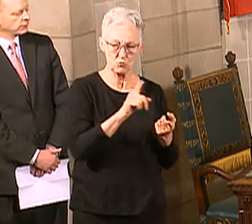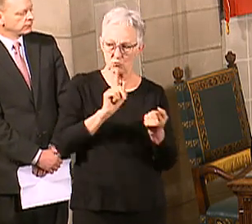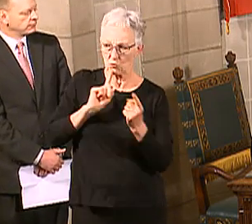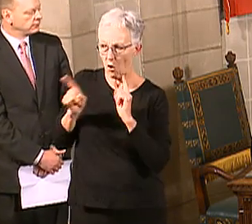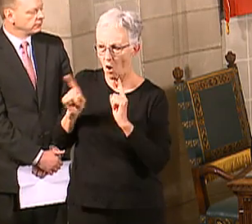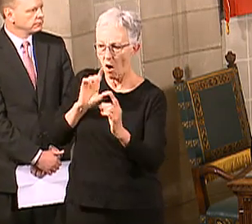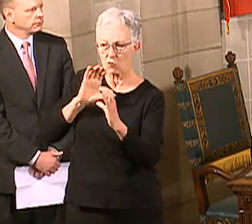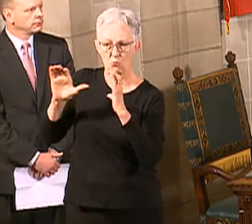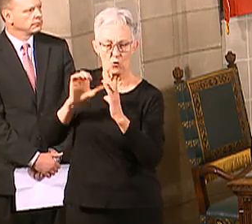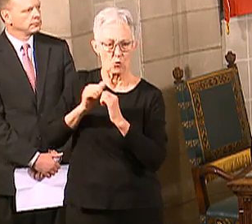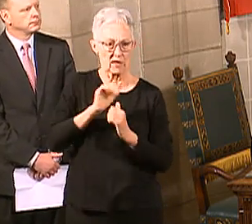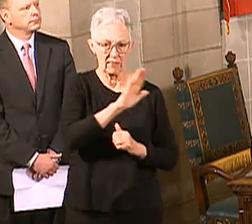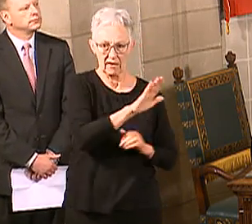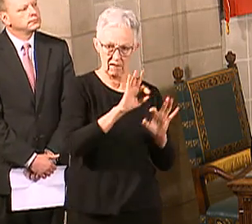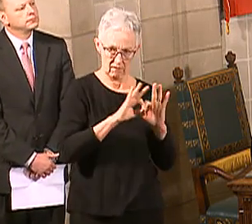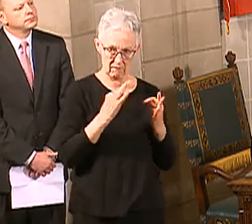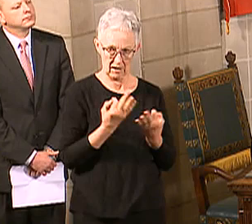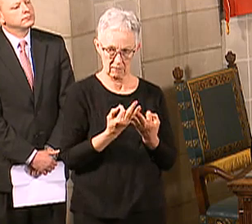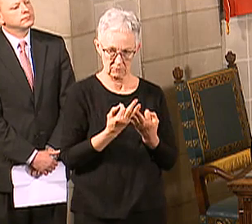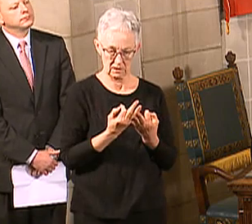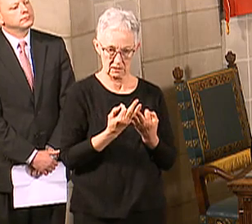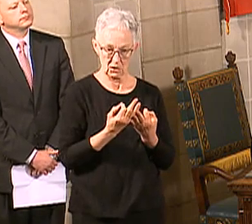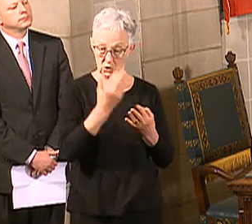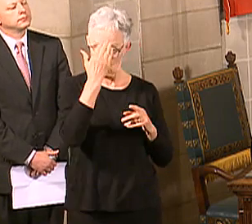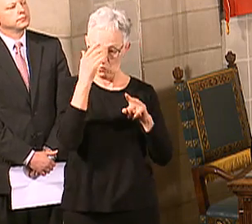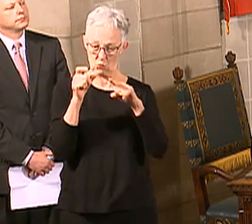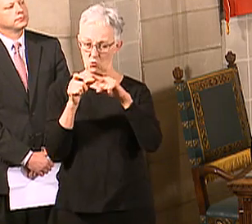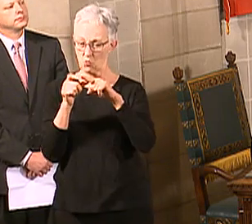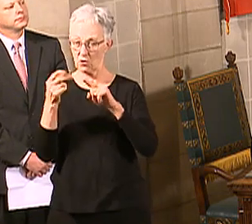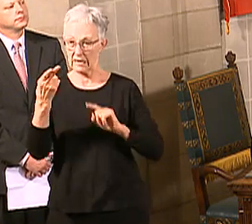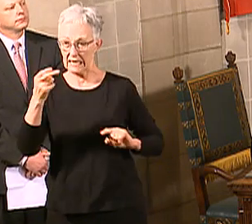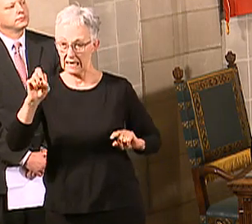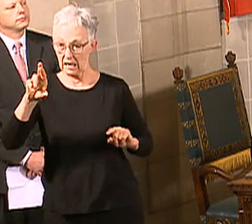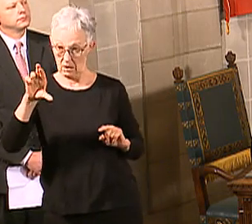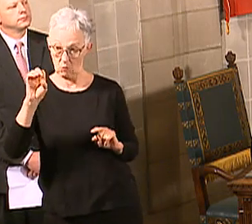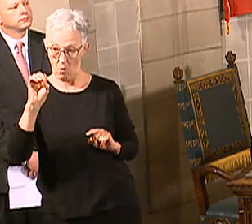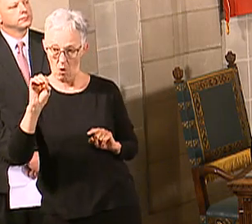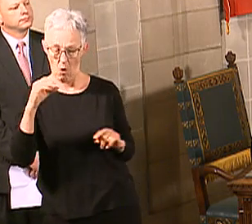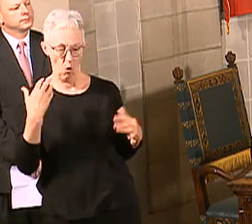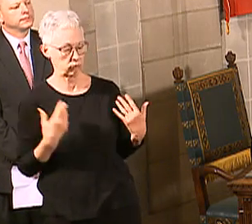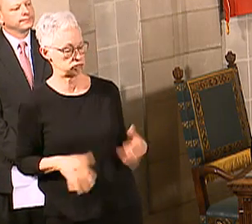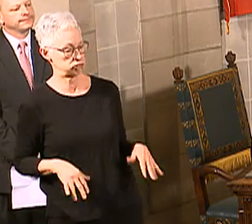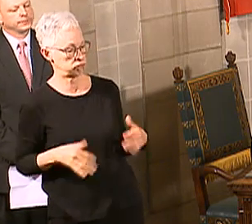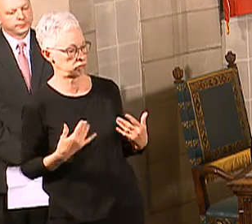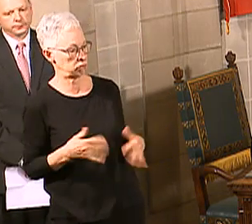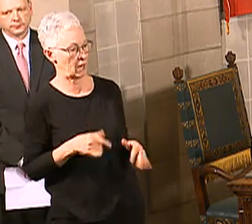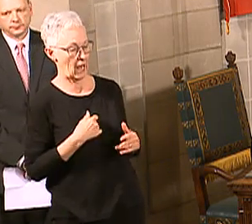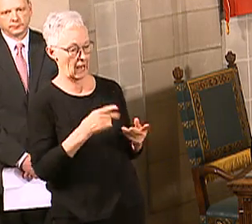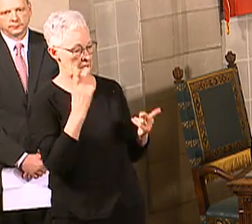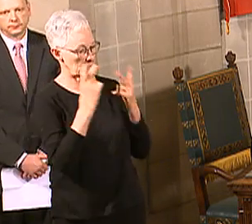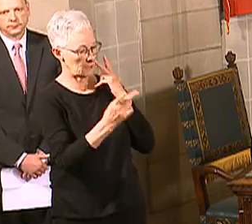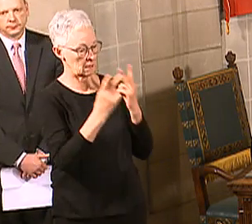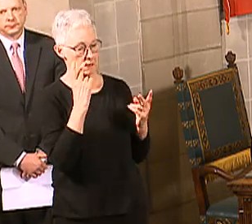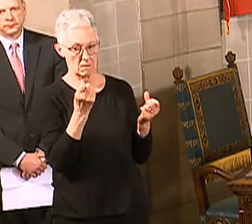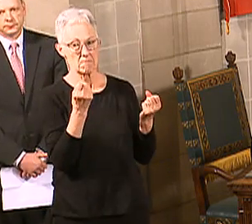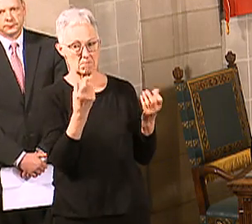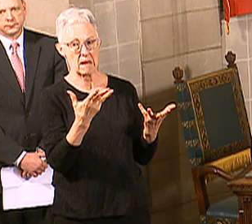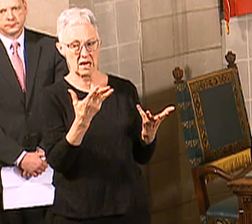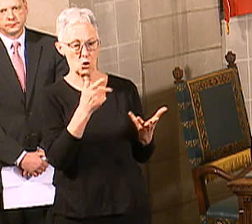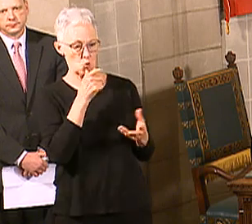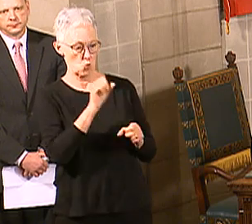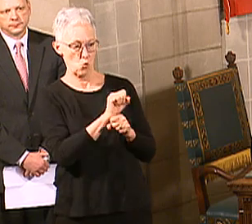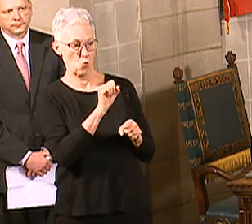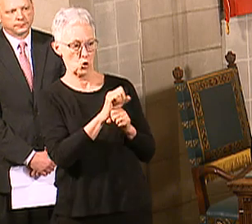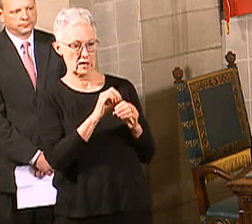times the word hero can get overused, but I have to tell you there's a lot of reflections I have right now about health care workers in this environment,